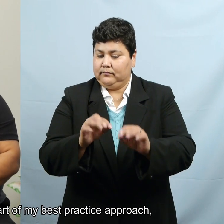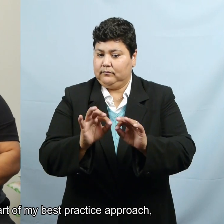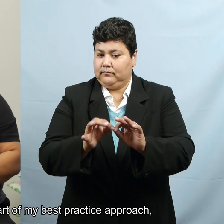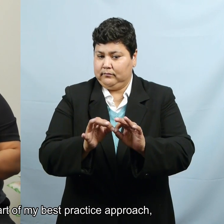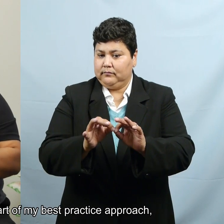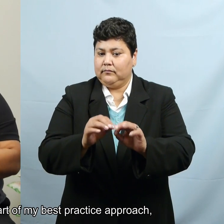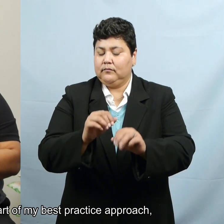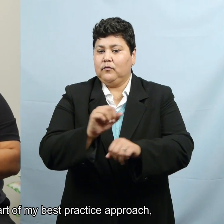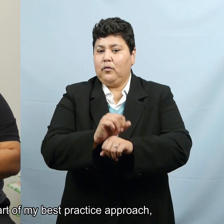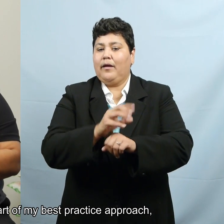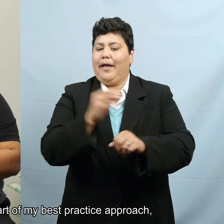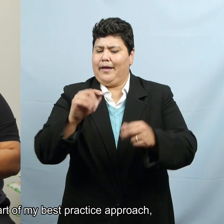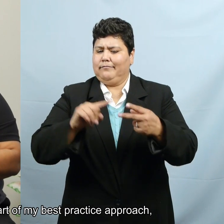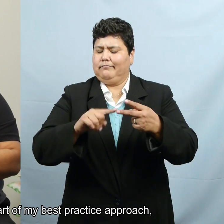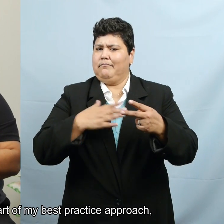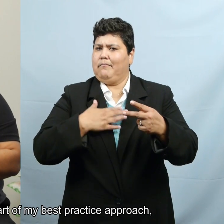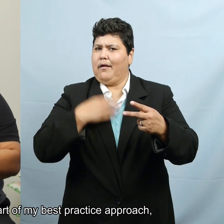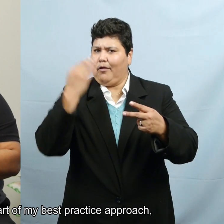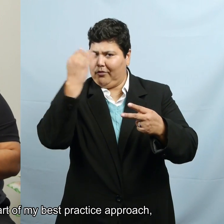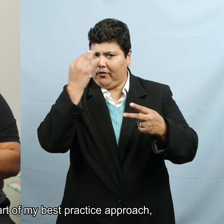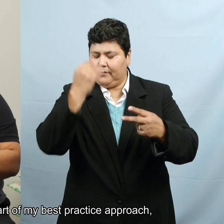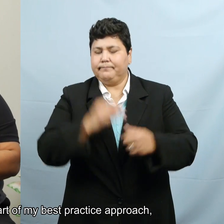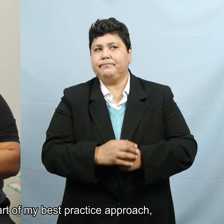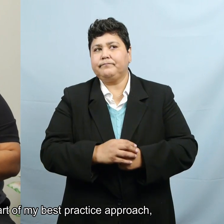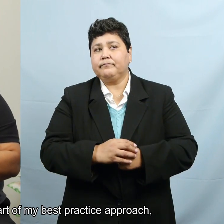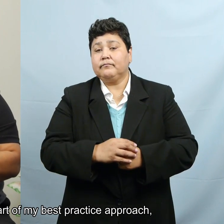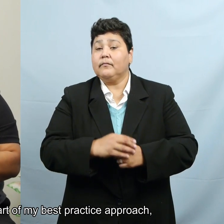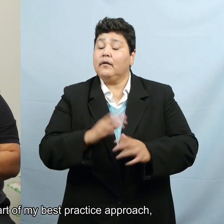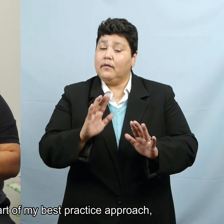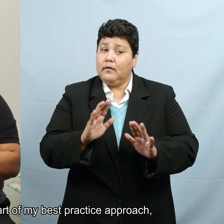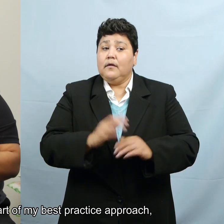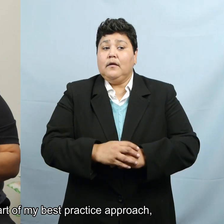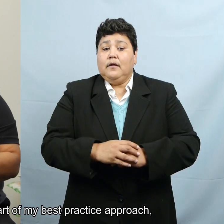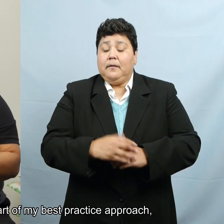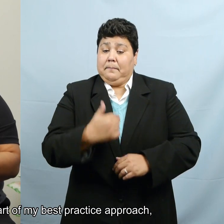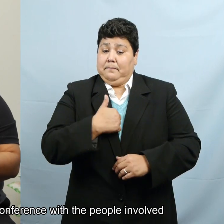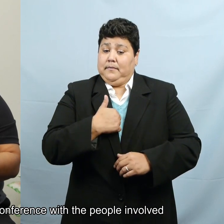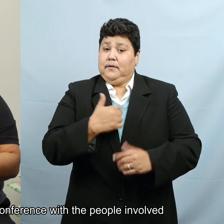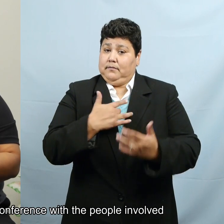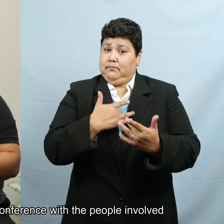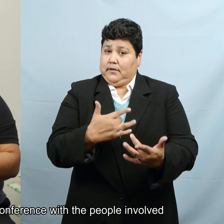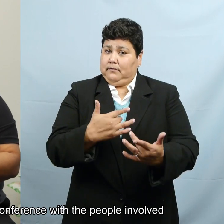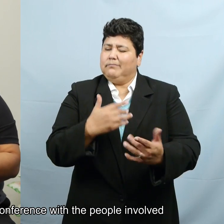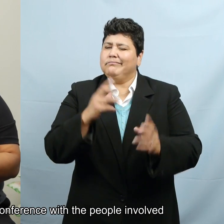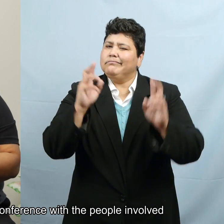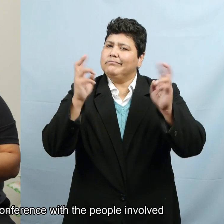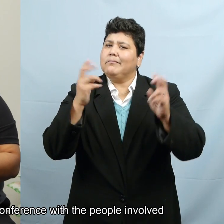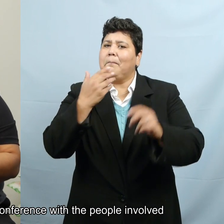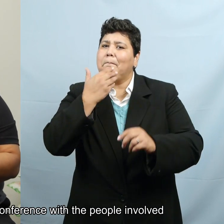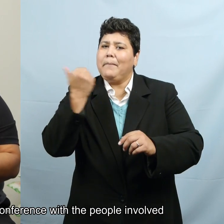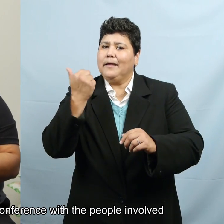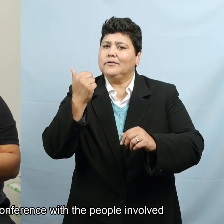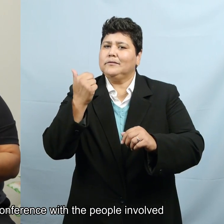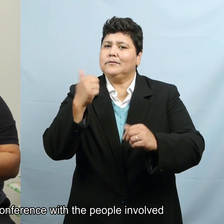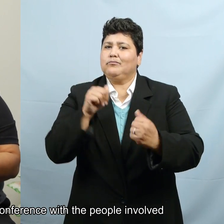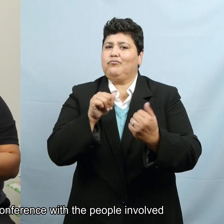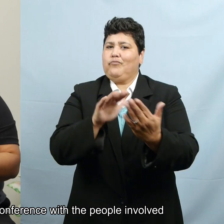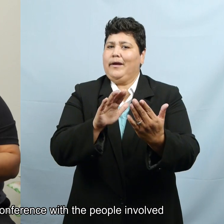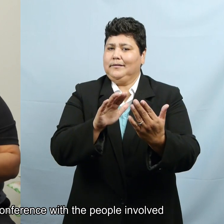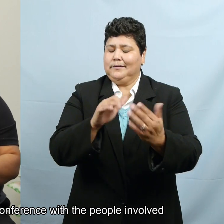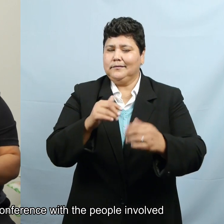Well, as part of my best practice approach, I like to pre-conference with the